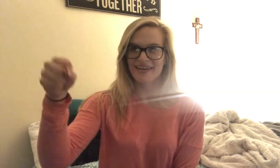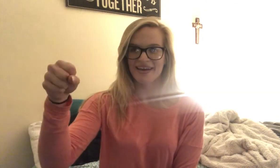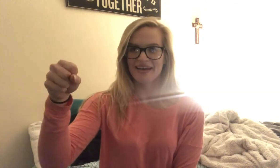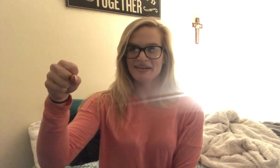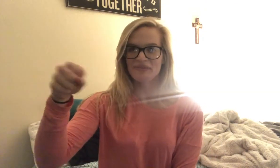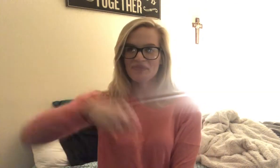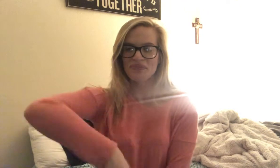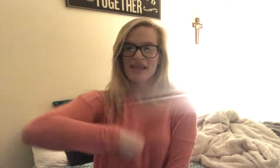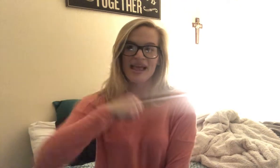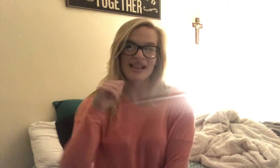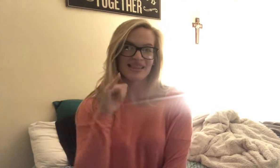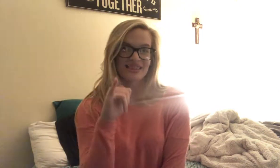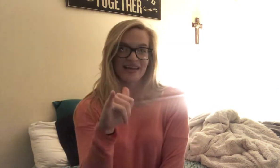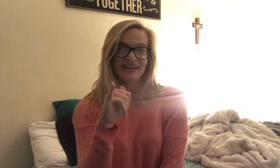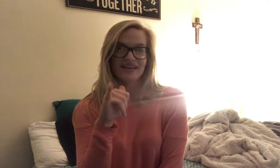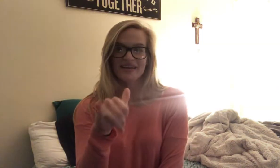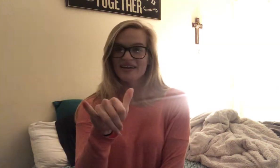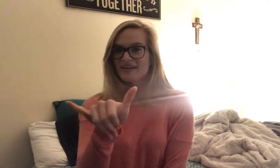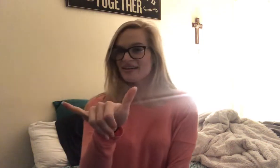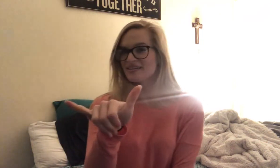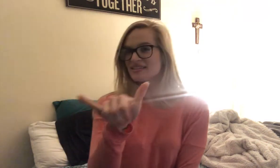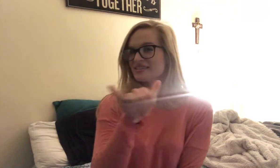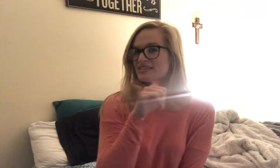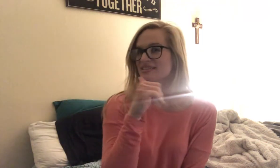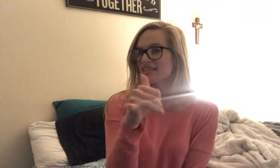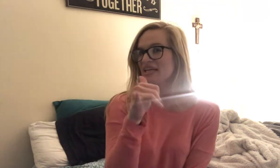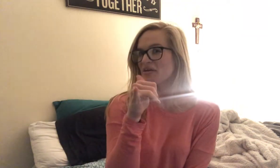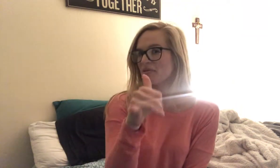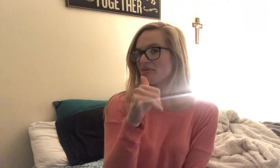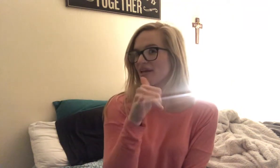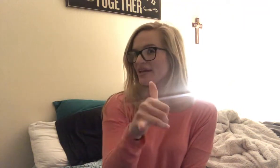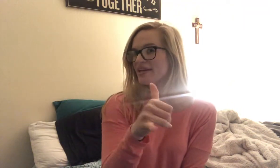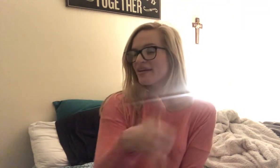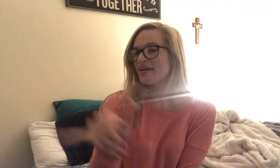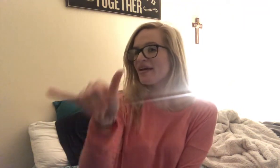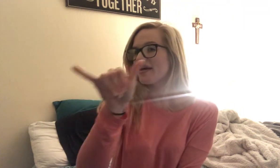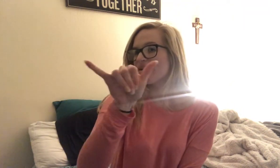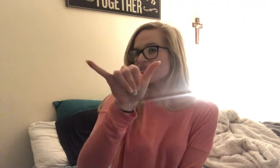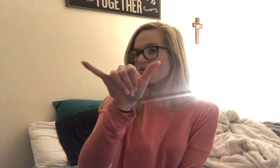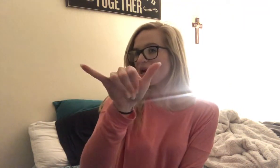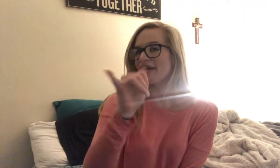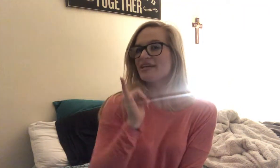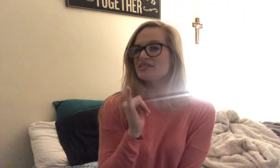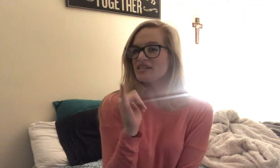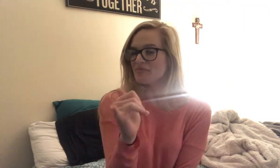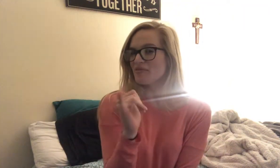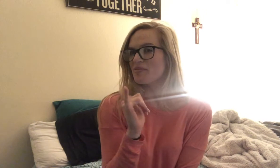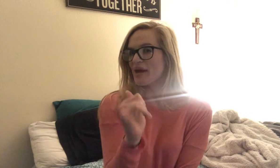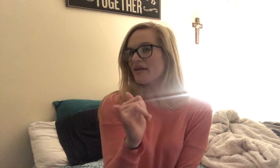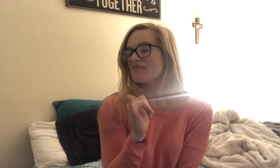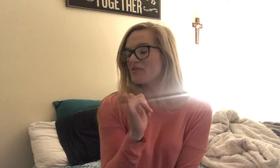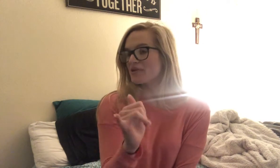yeah. Like. It's the same, or like. It's a Y handshape. Move it back and forth.